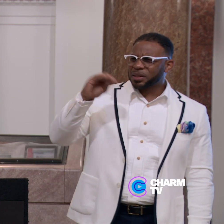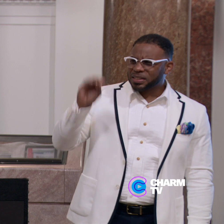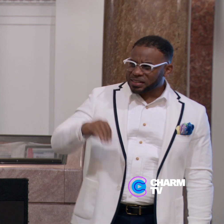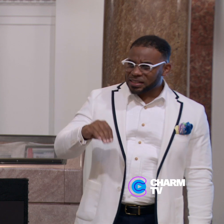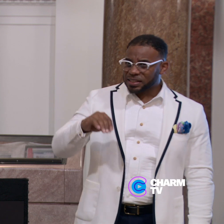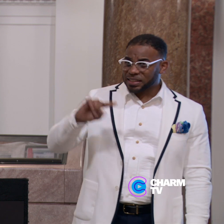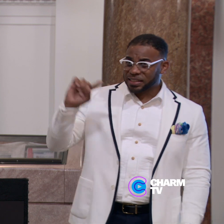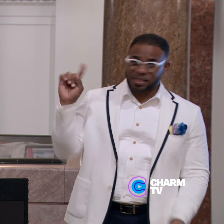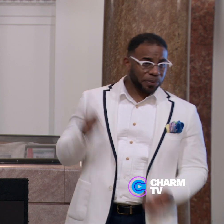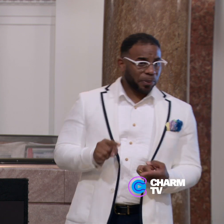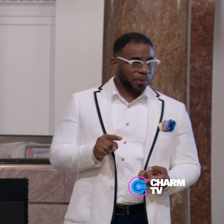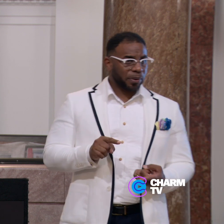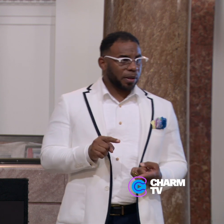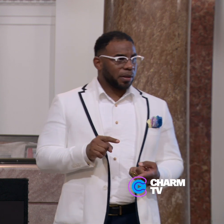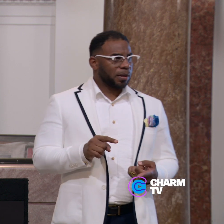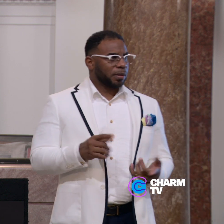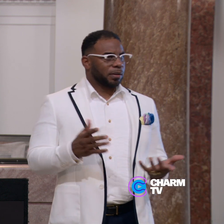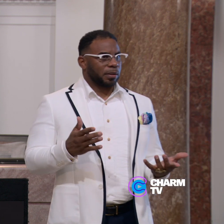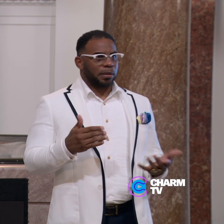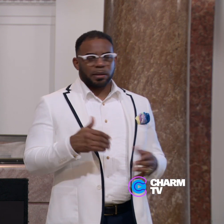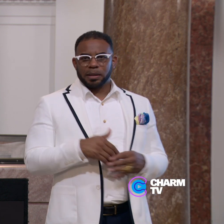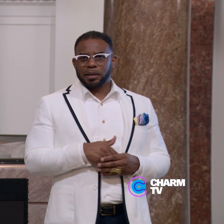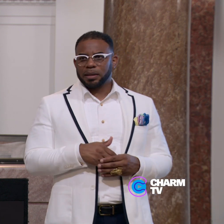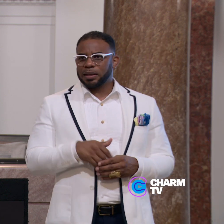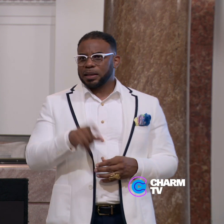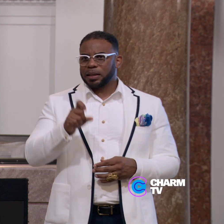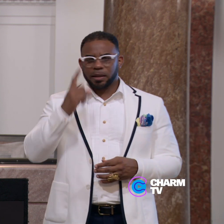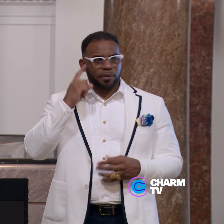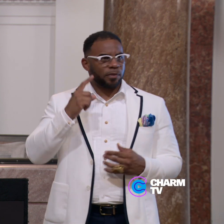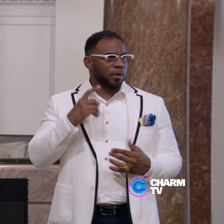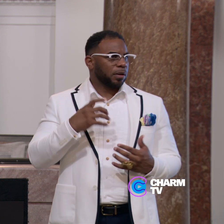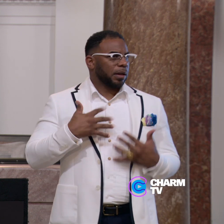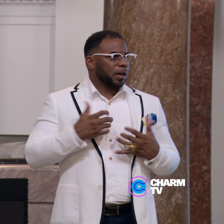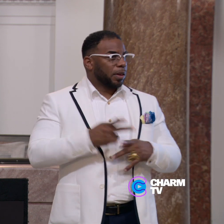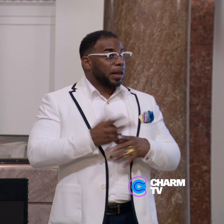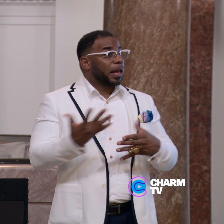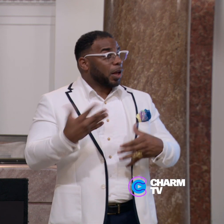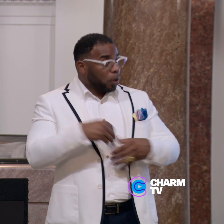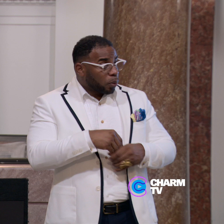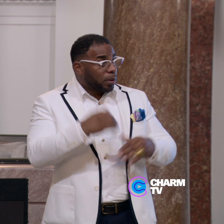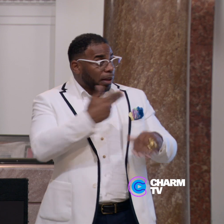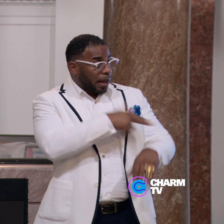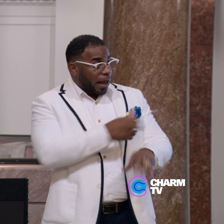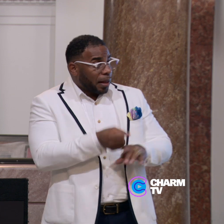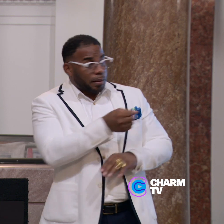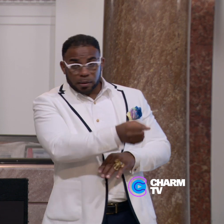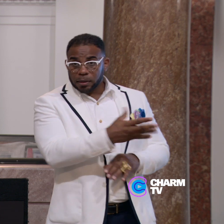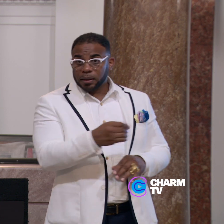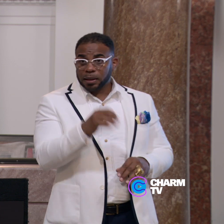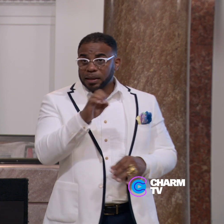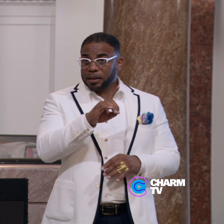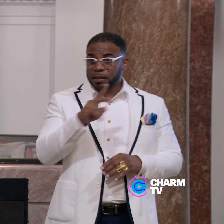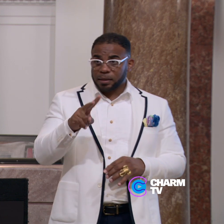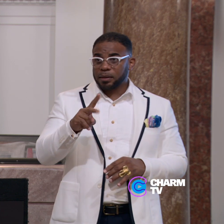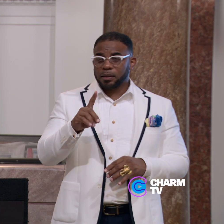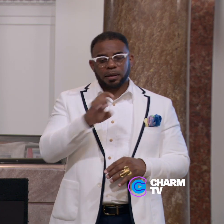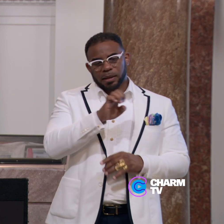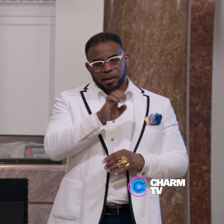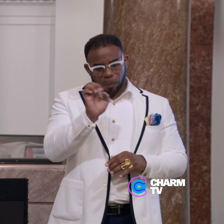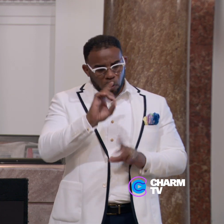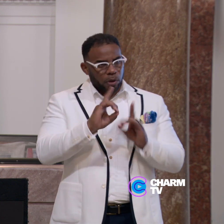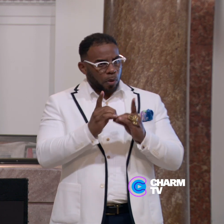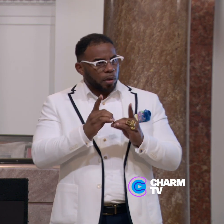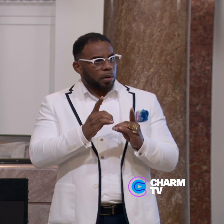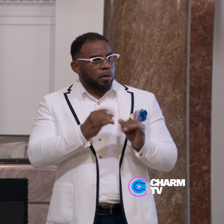decline in need for health care, including hospitalizations and ED visits for